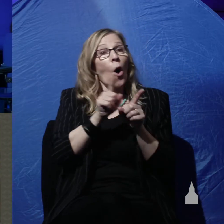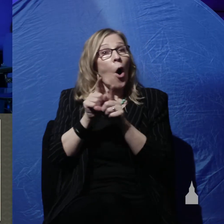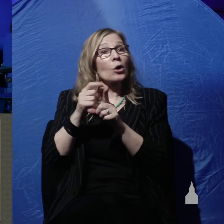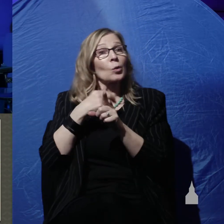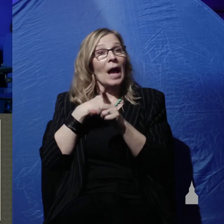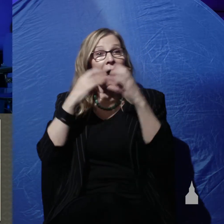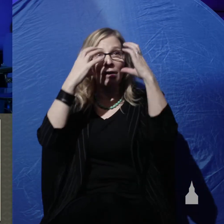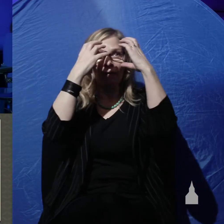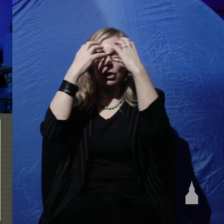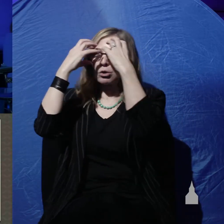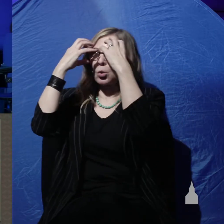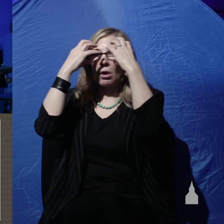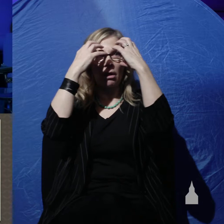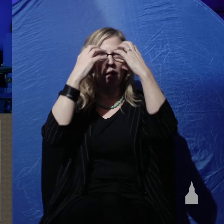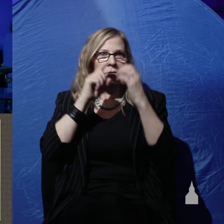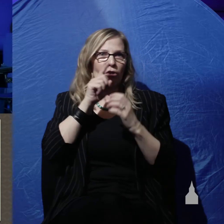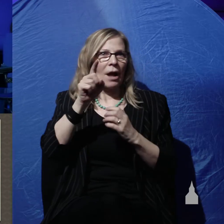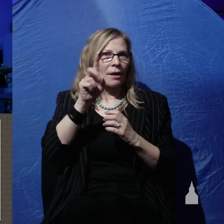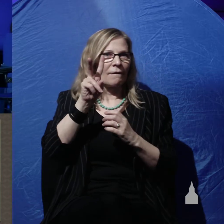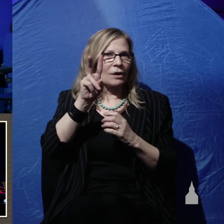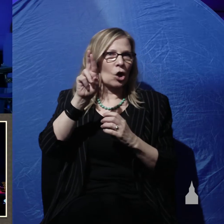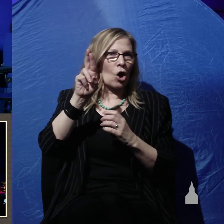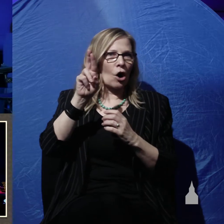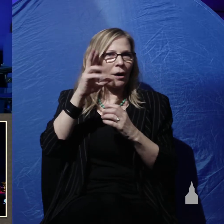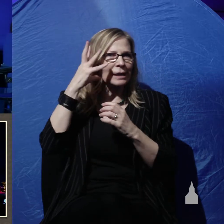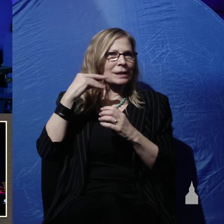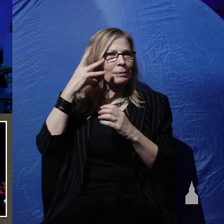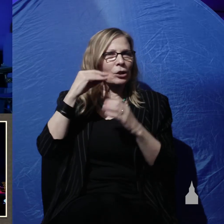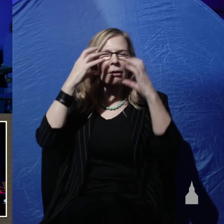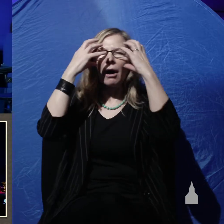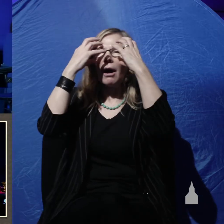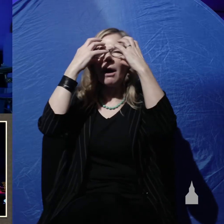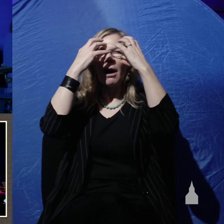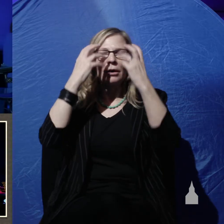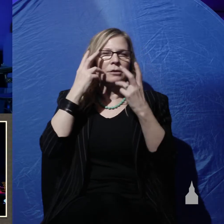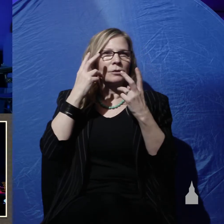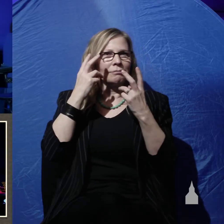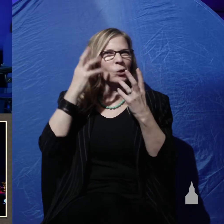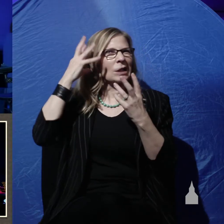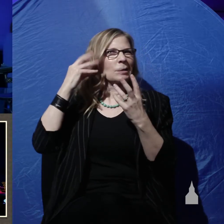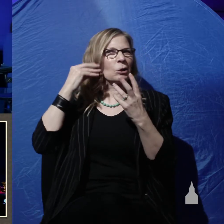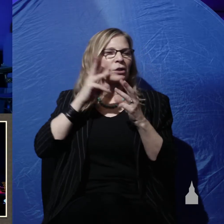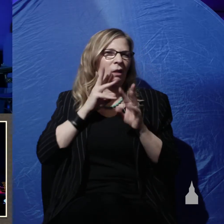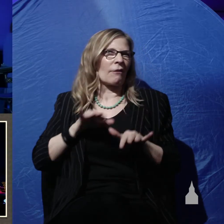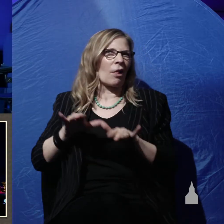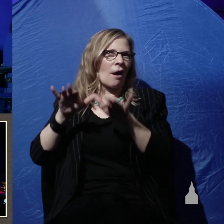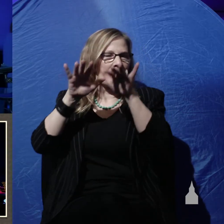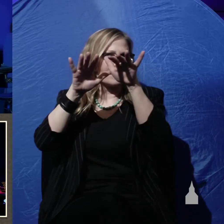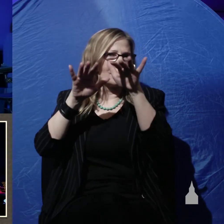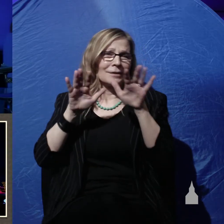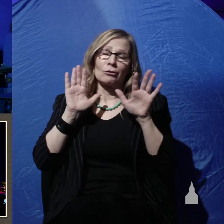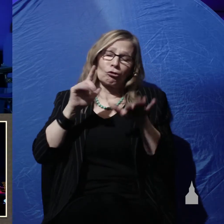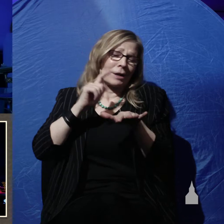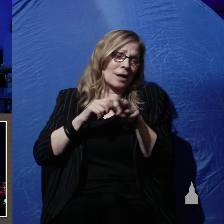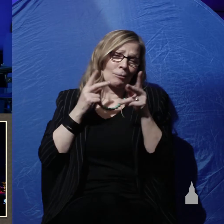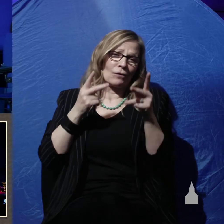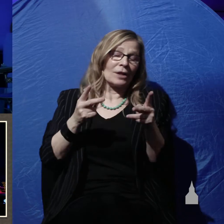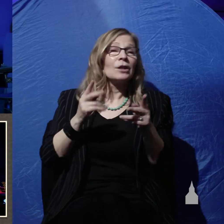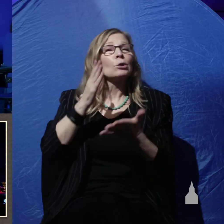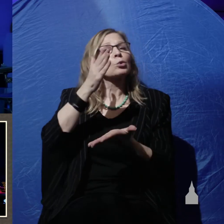the flood. And it's a great time to visit at Christmastime as well. So stop spending your money